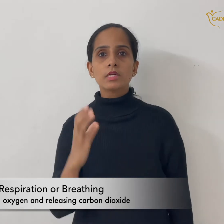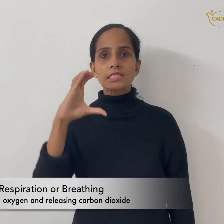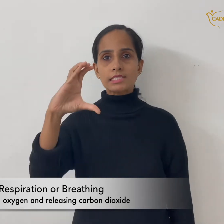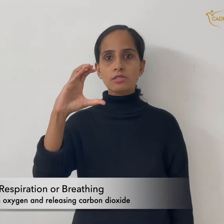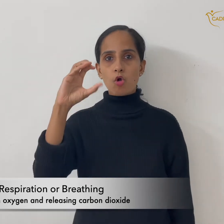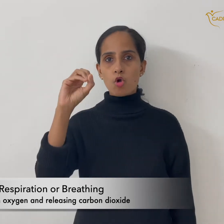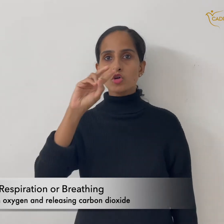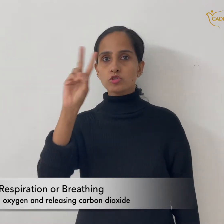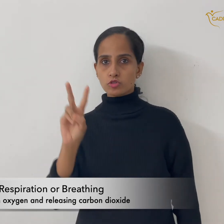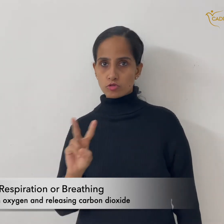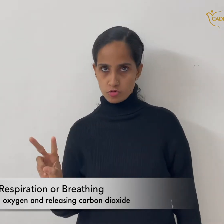carbon dioxide